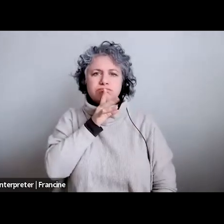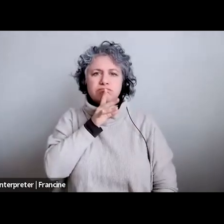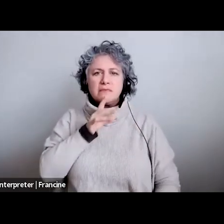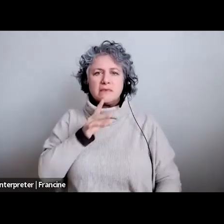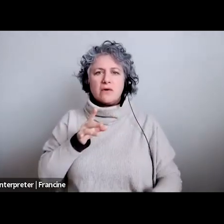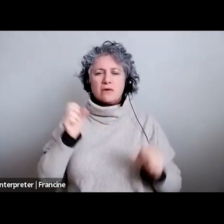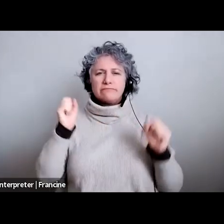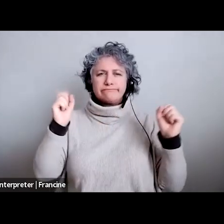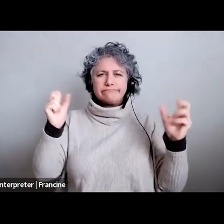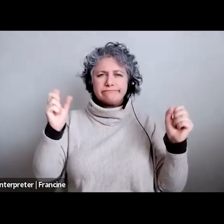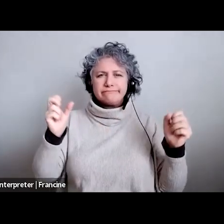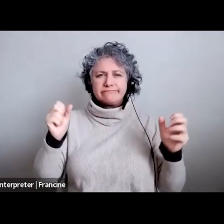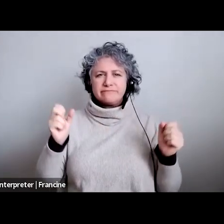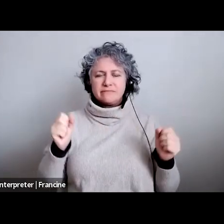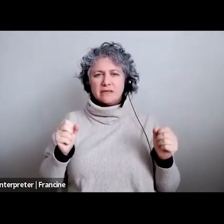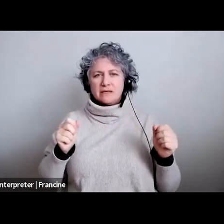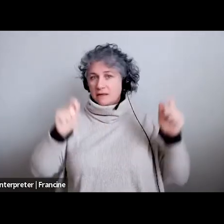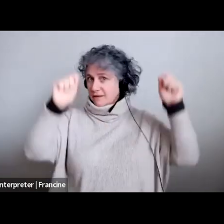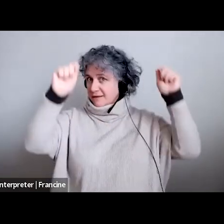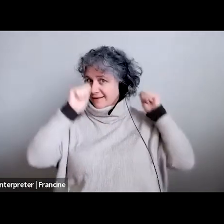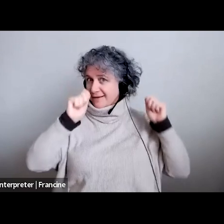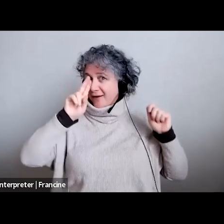hired because you wore a funny hat